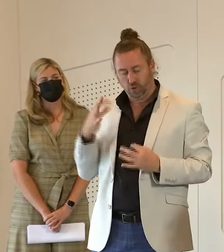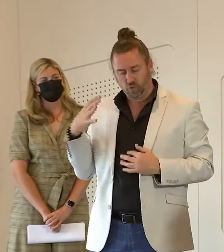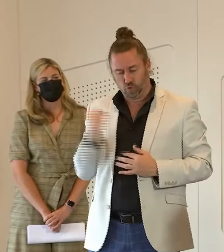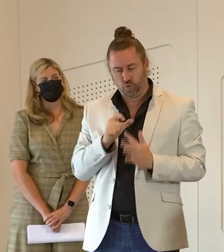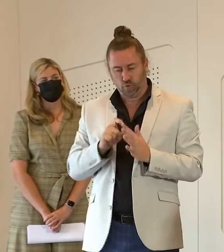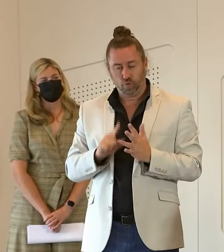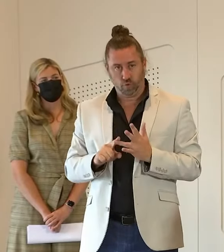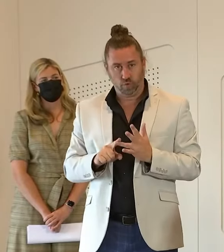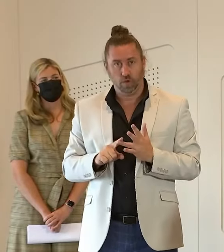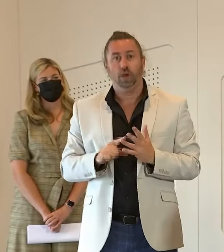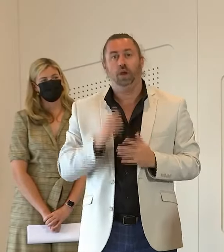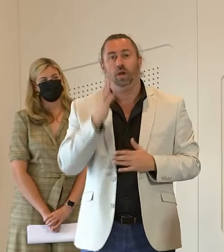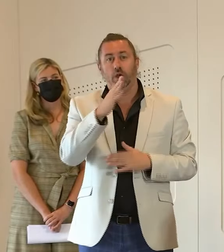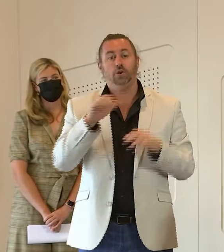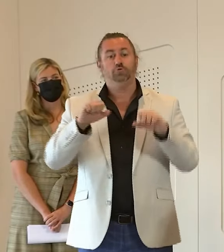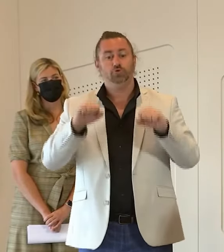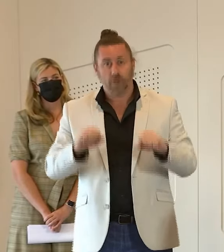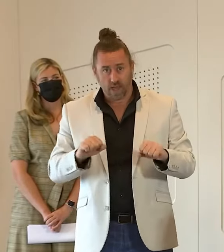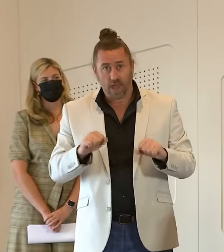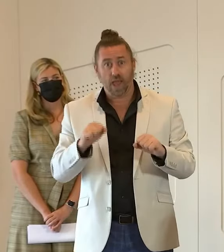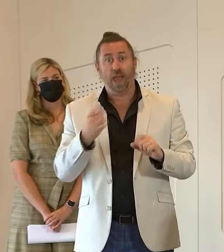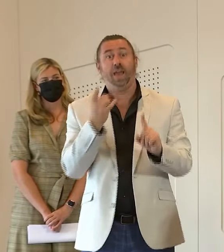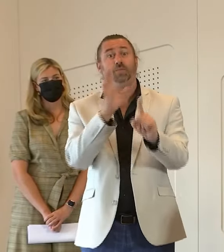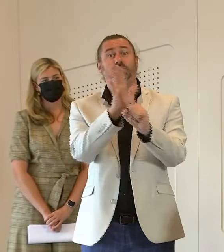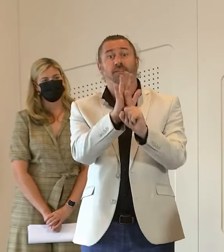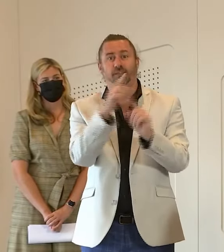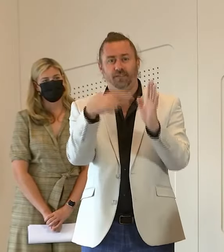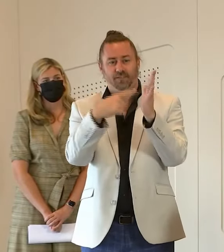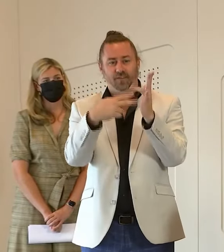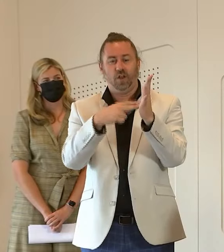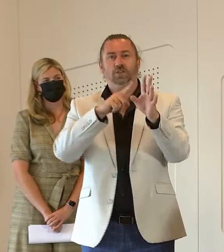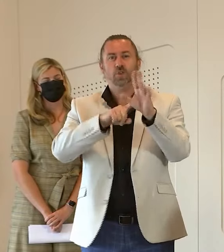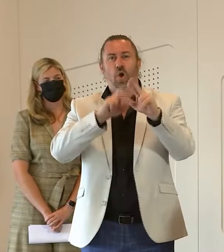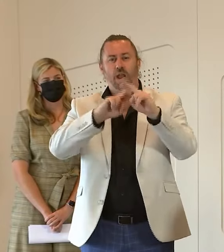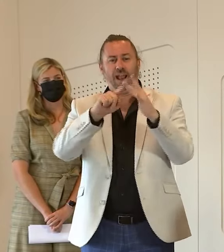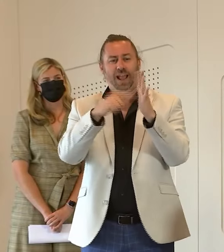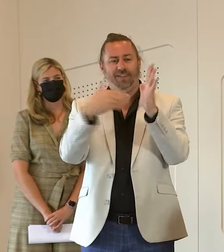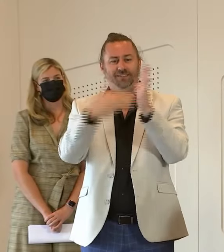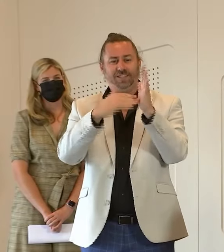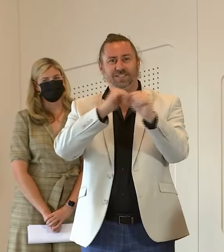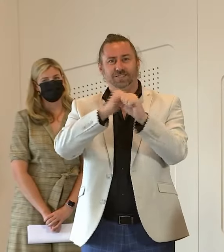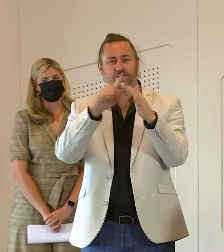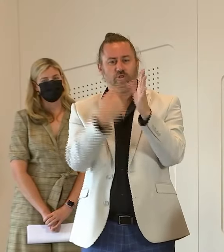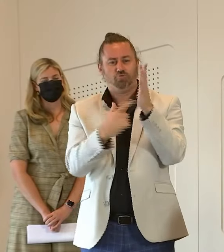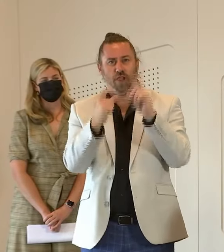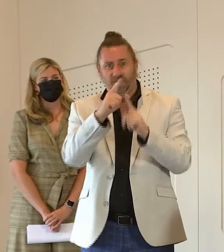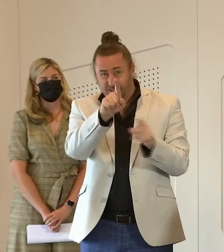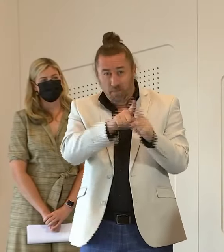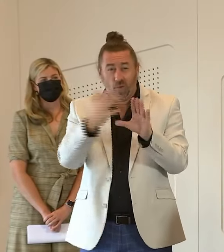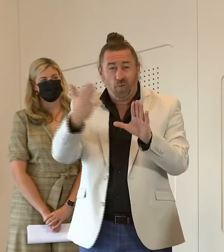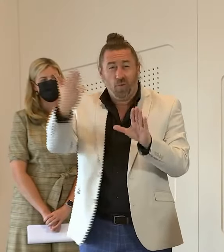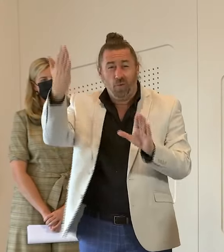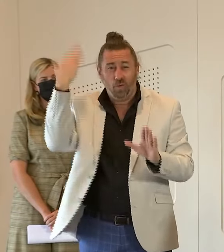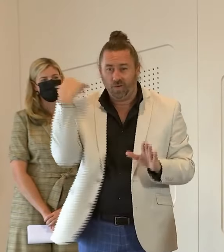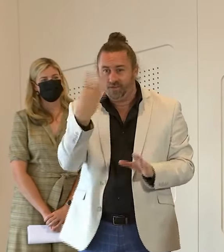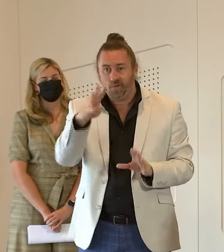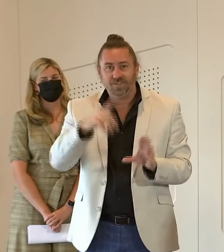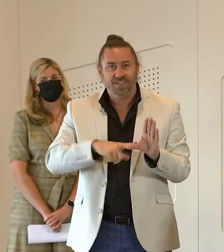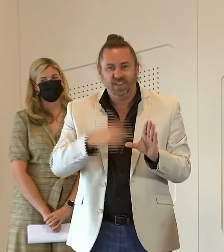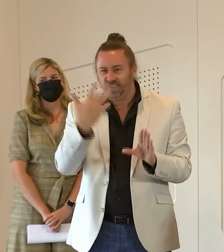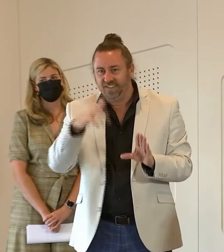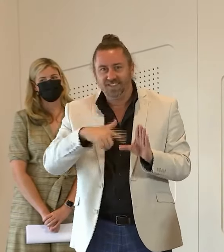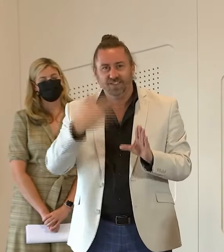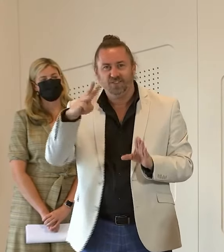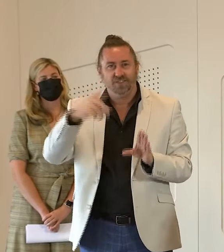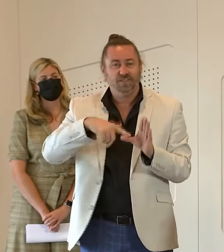it will be chaired by tony fitzgerald who better to oversee an inquiry into aspects of the triple c